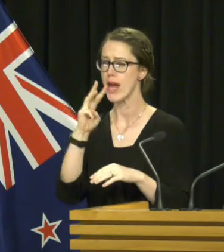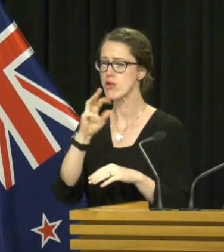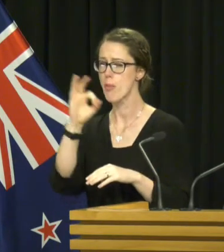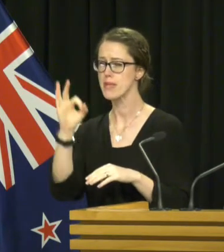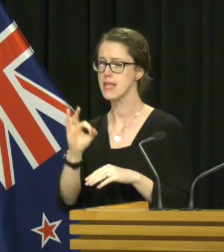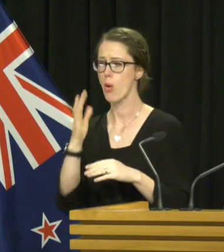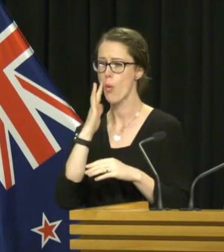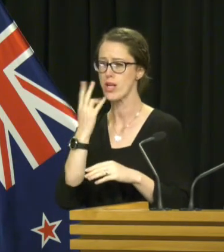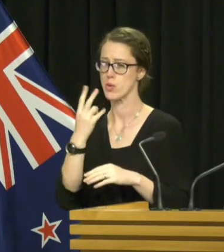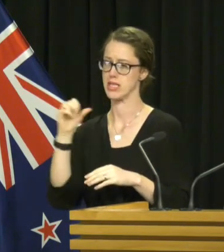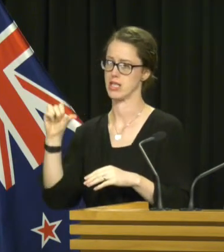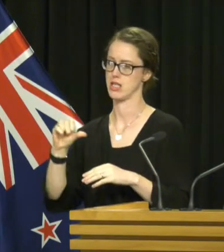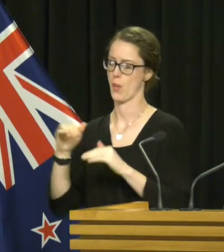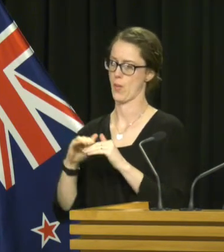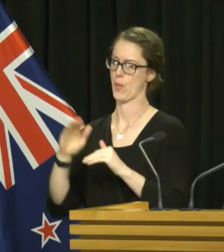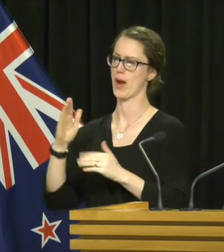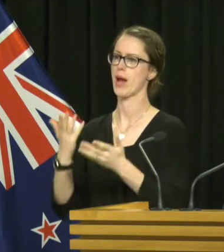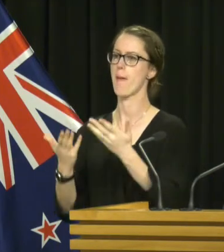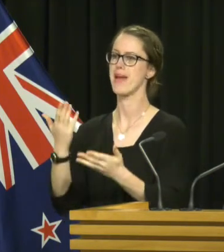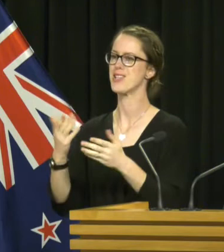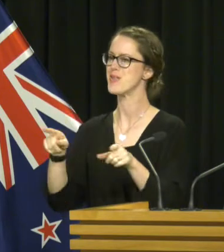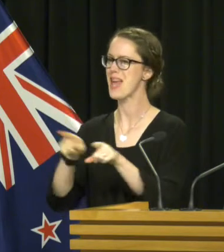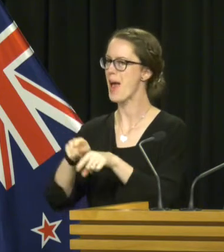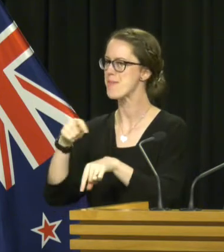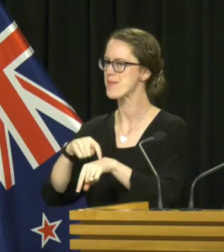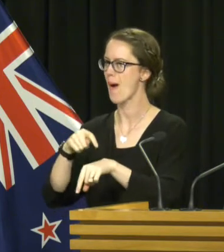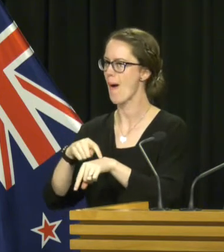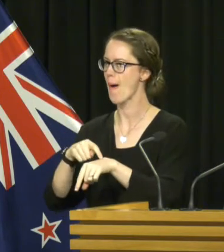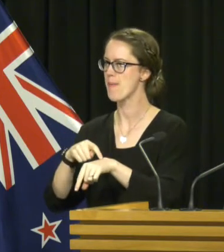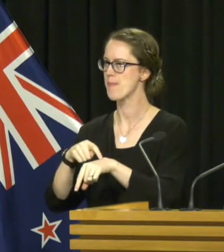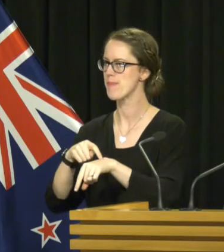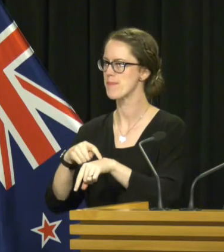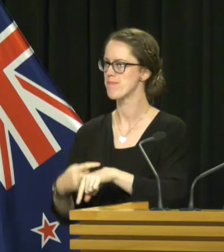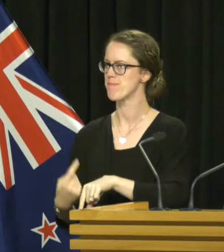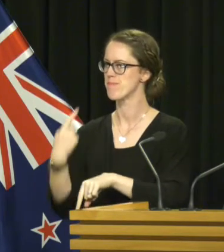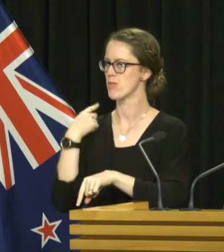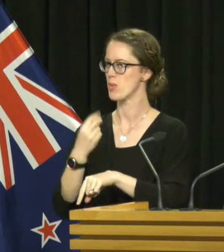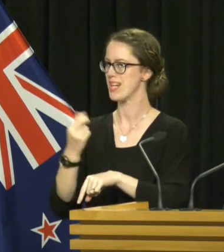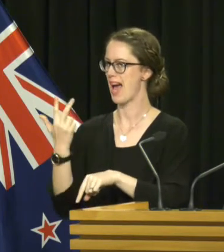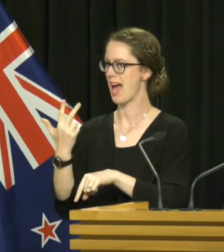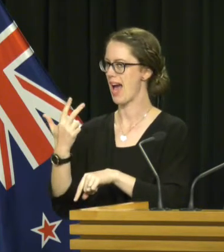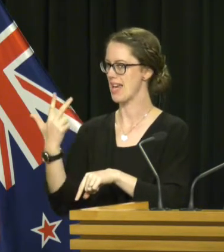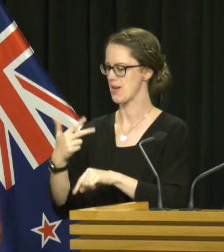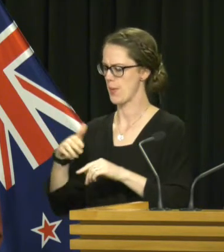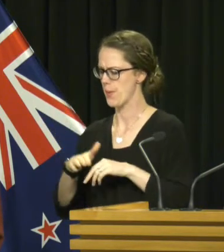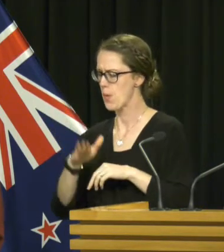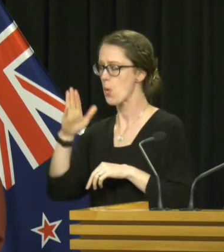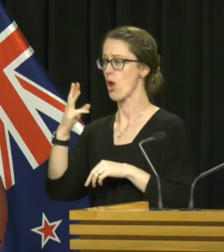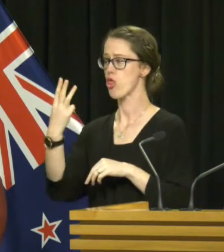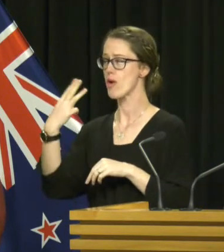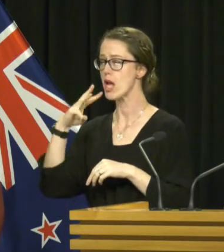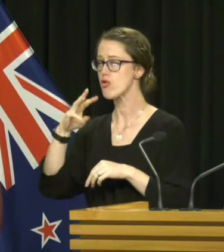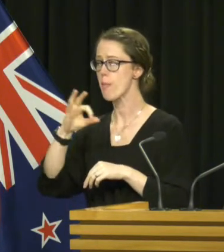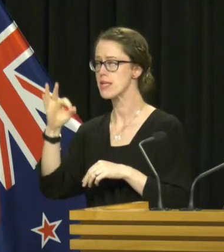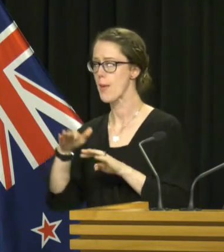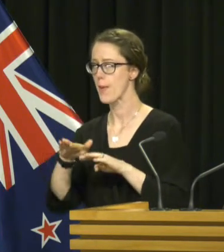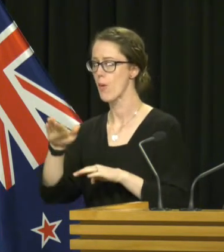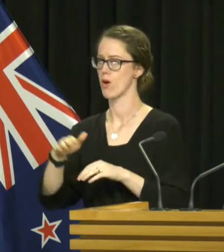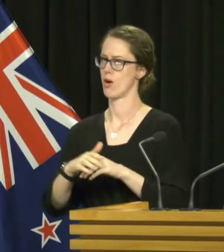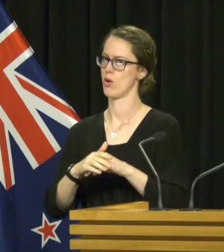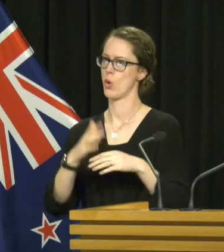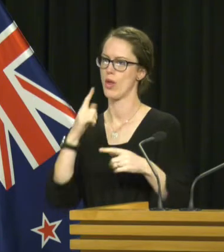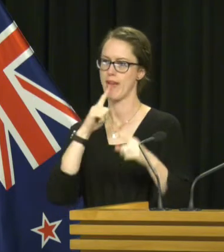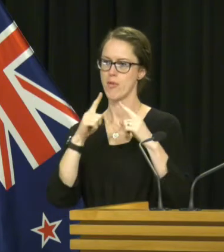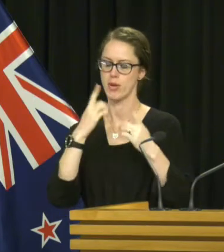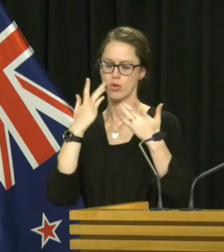2019 compared to the same period in 2018. That information serves to